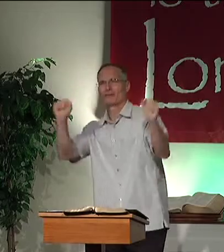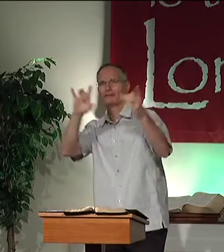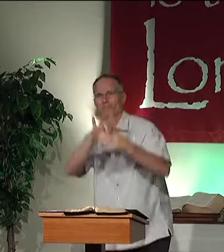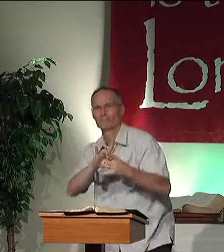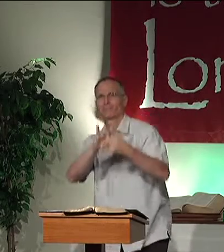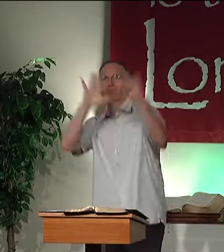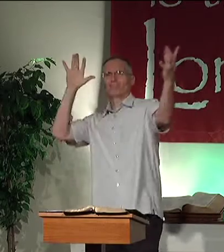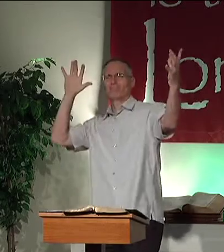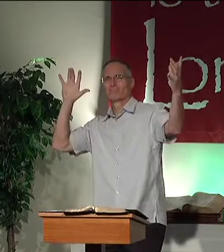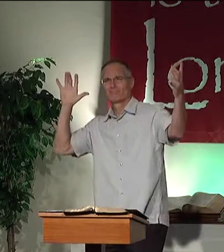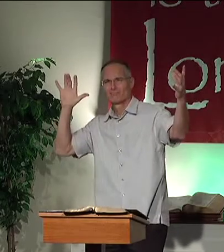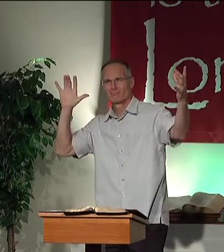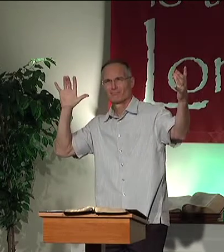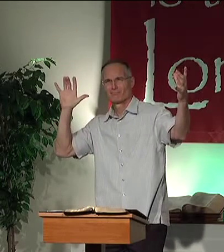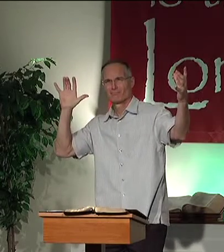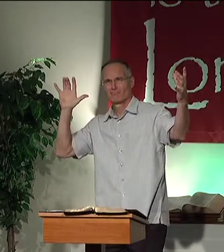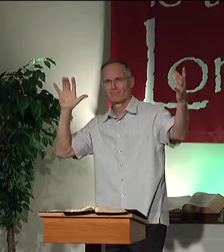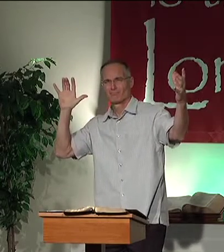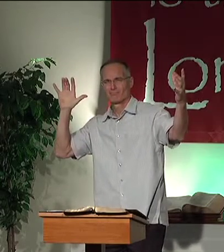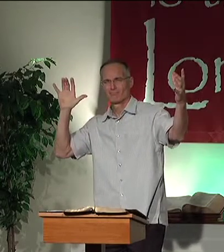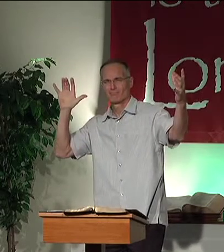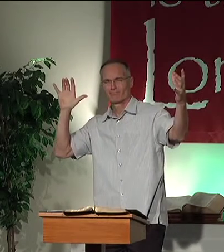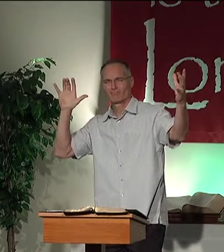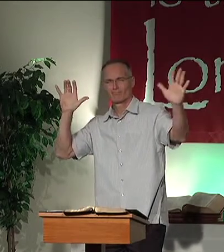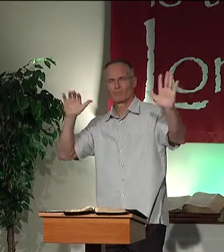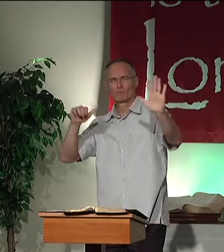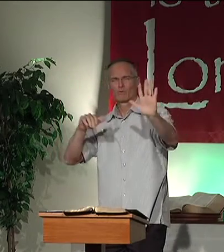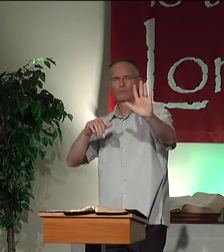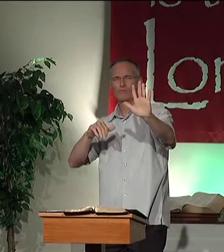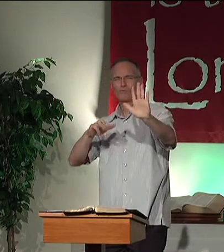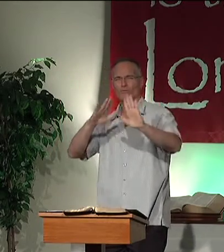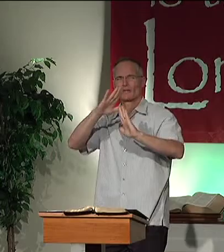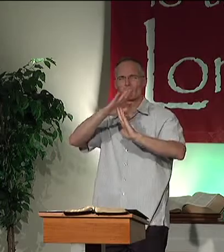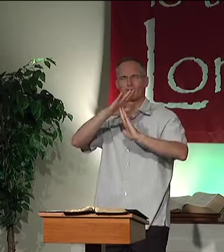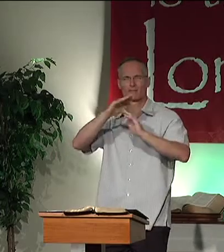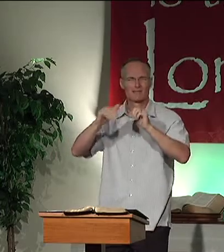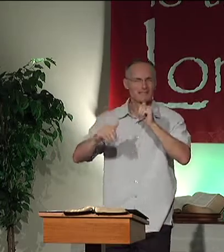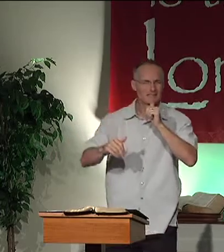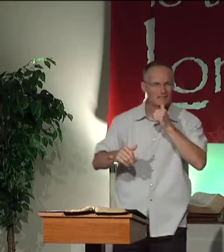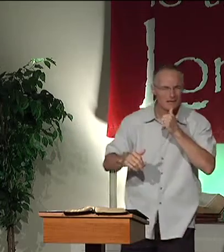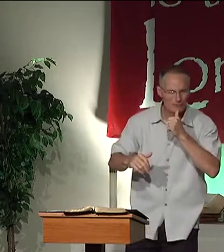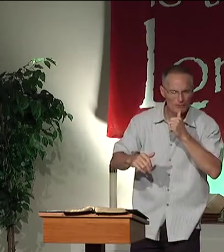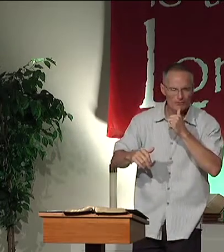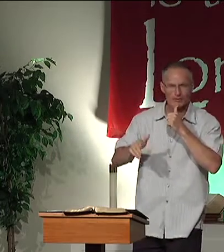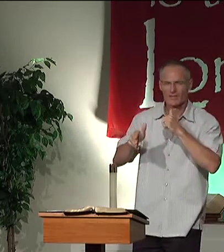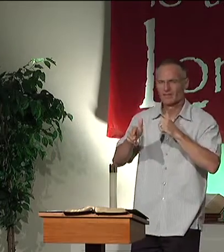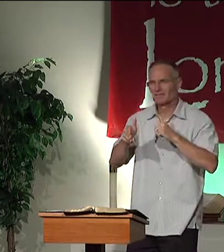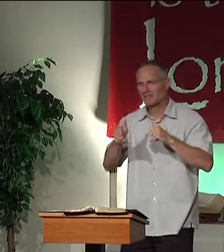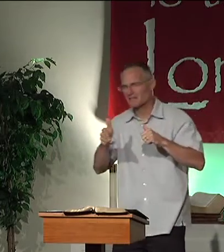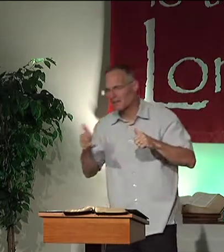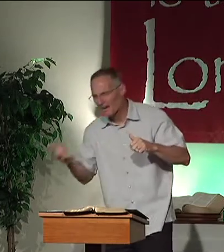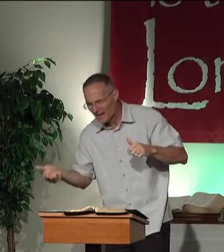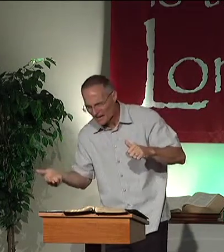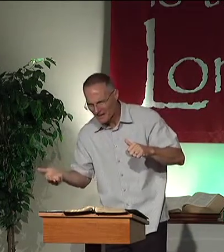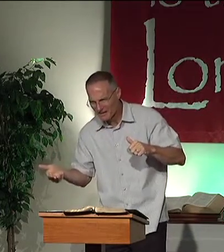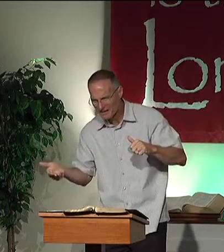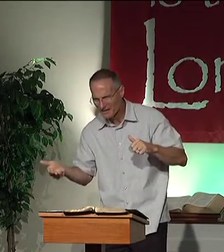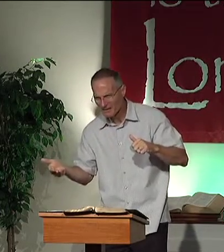for, who has finally come to free us. Well, well, wait a minute. Time out. You say you're going to have to